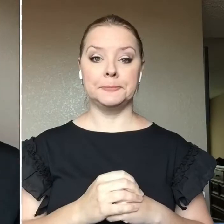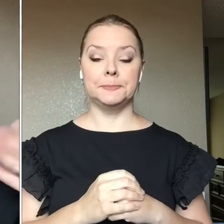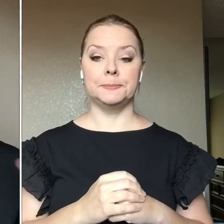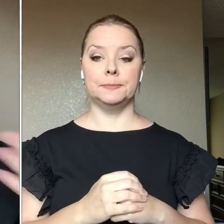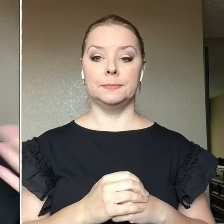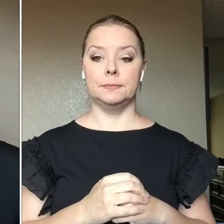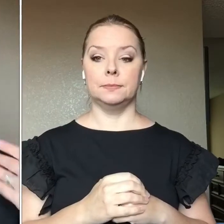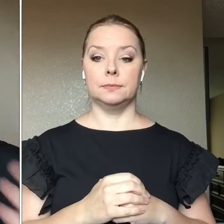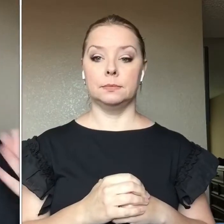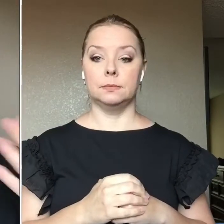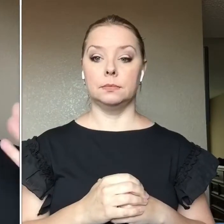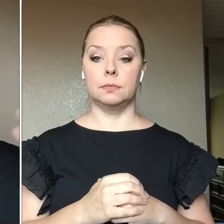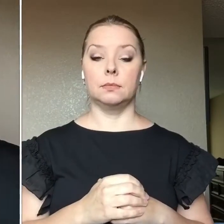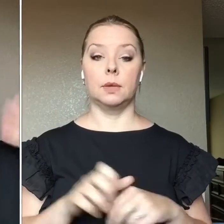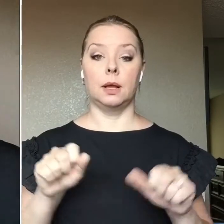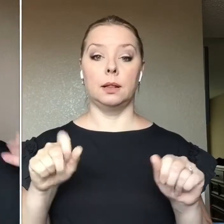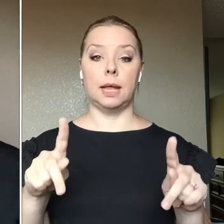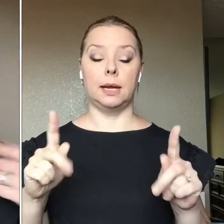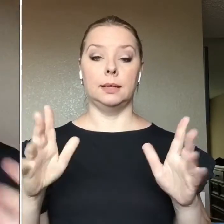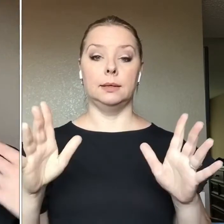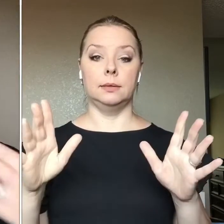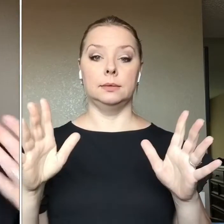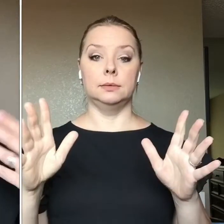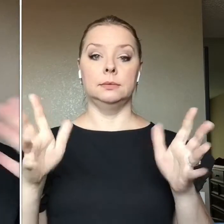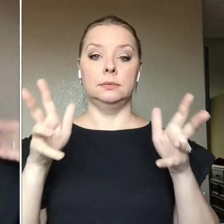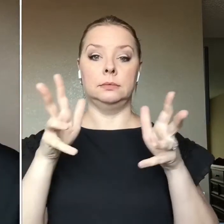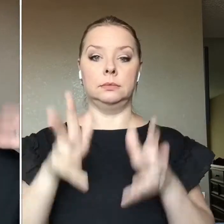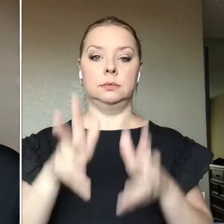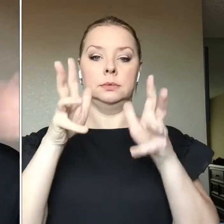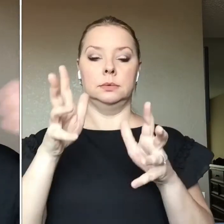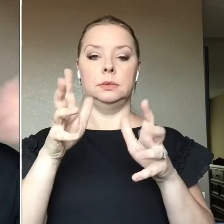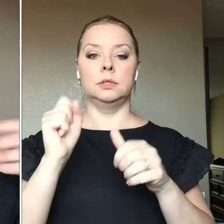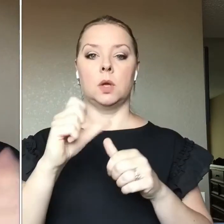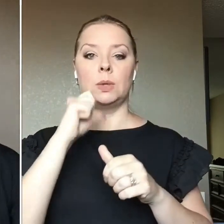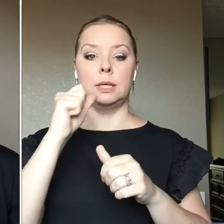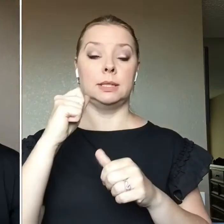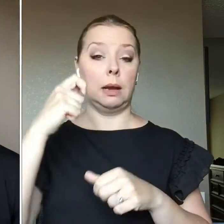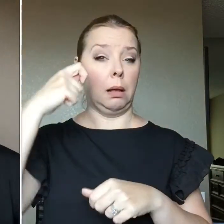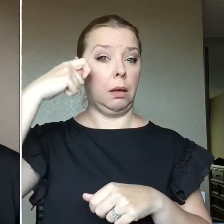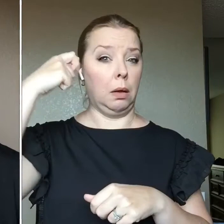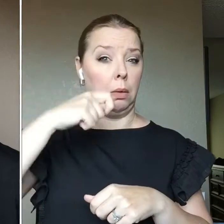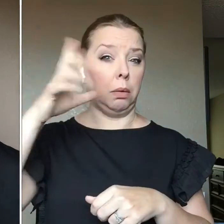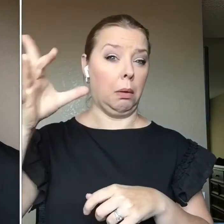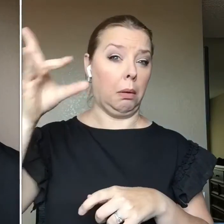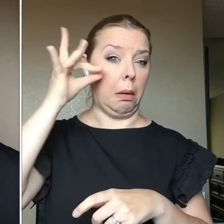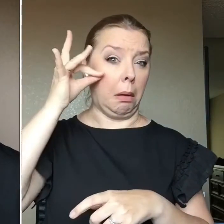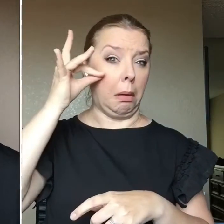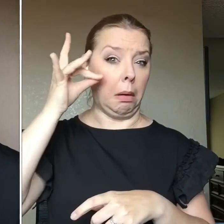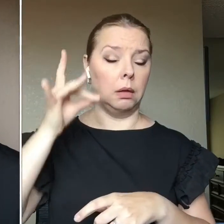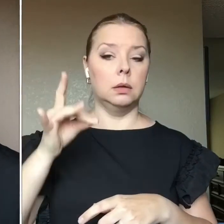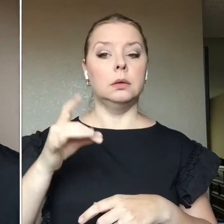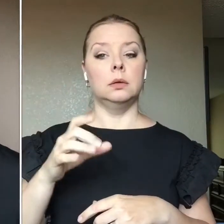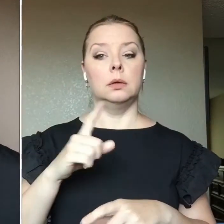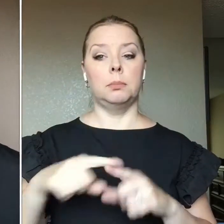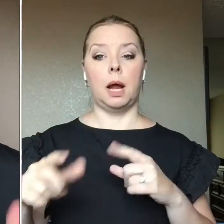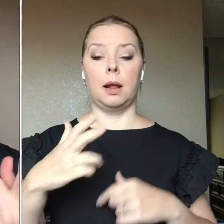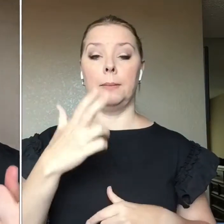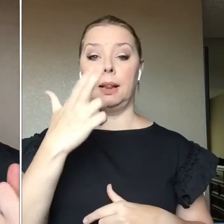And I'm gonna let that do what it's doing for a minute so that I don't pick up a ton of blush But I'm kind of giggling to myself at like